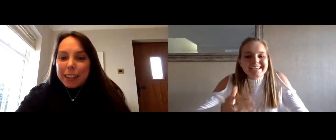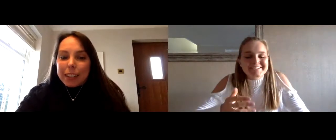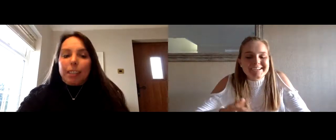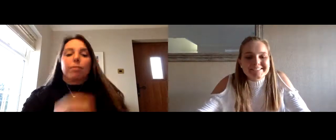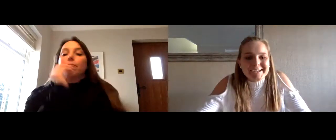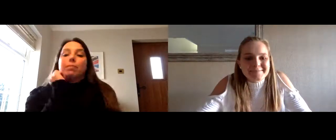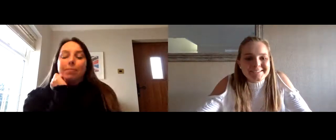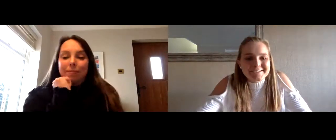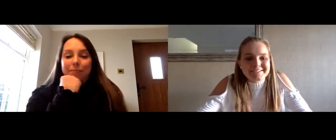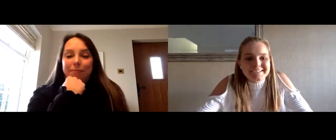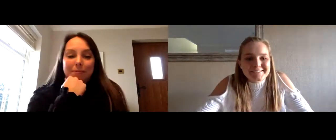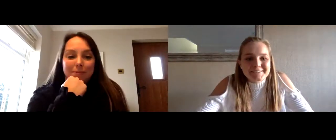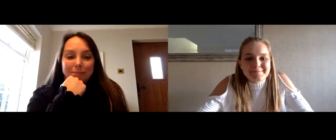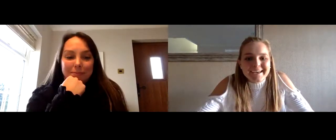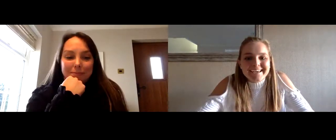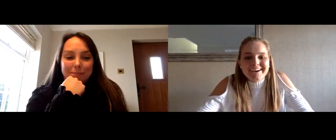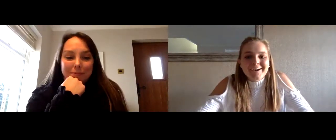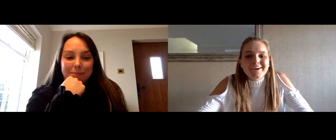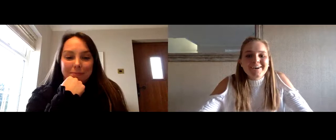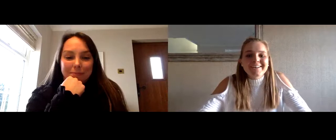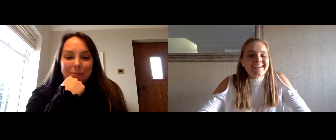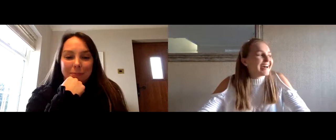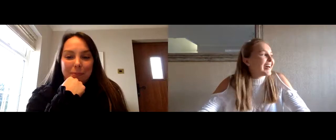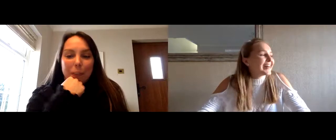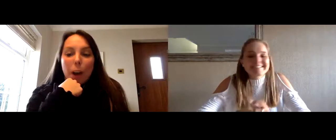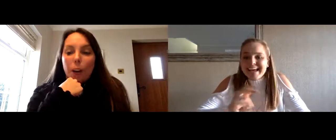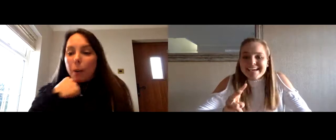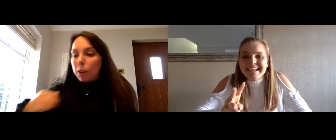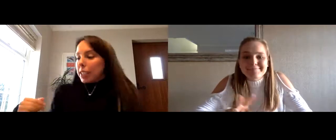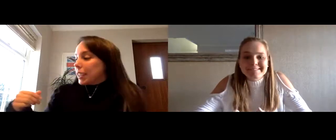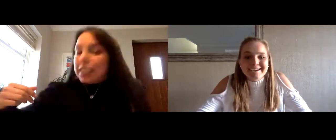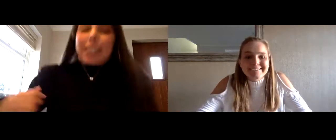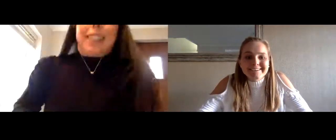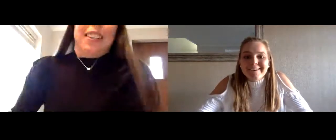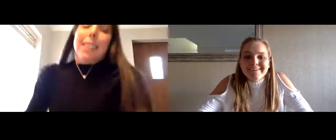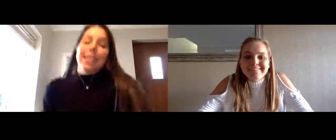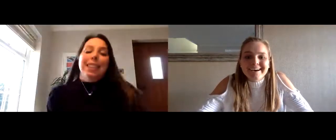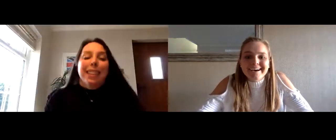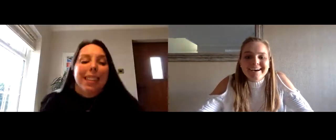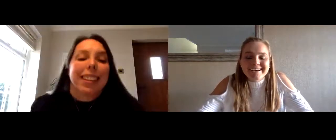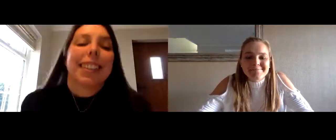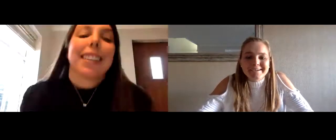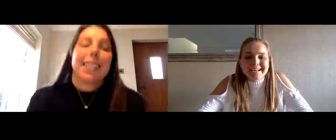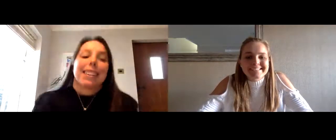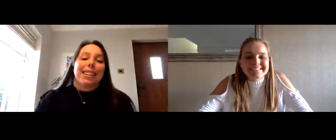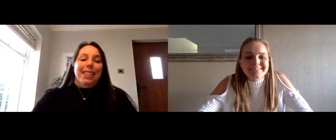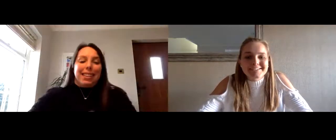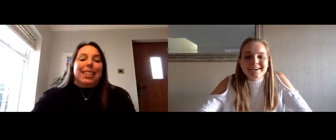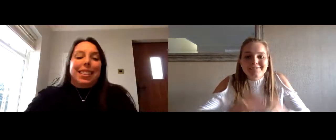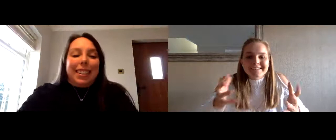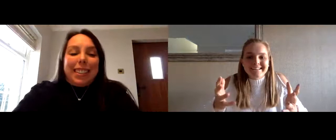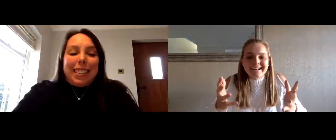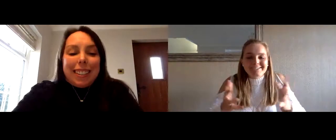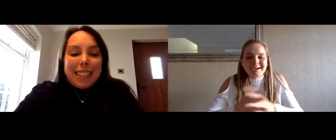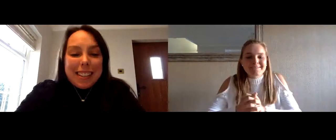firstly thank you so so much for agreeing to join me on uh episode of uh cover and matter series